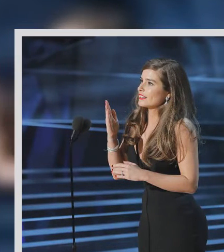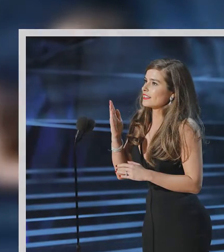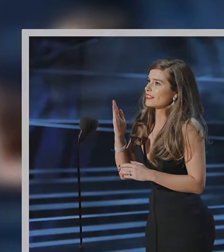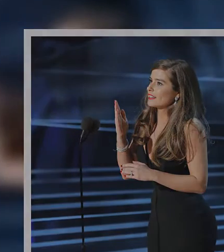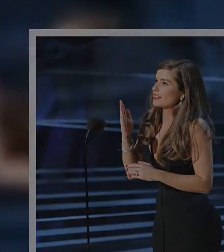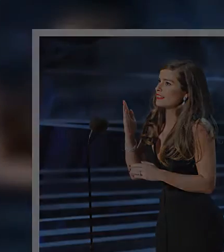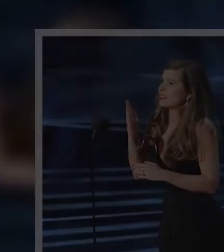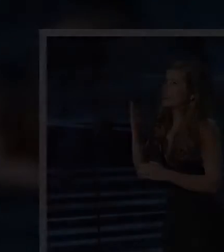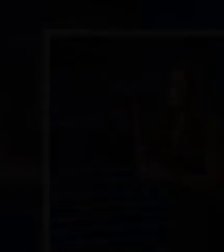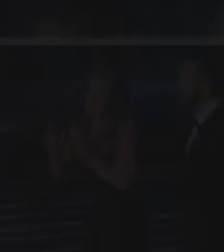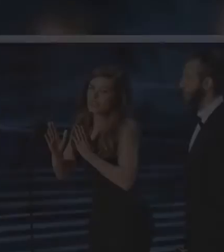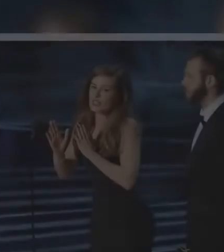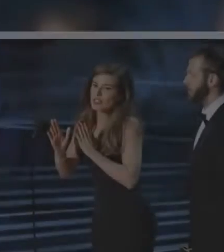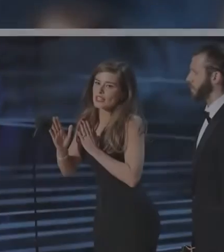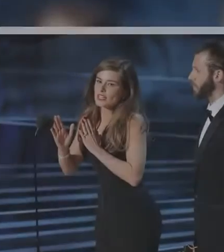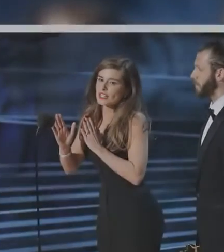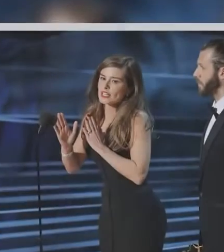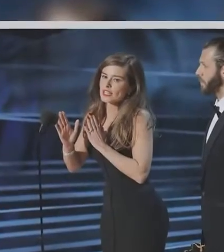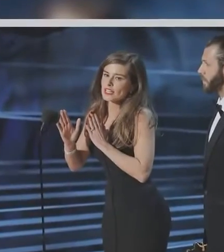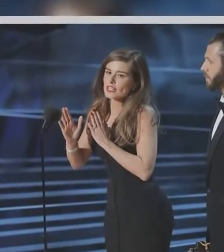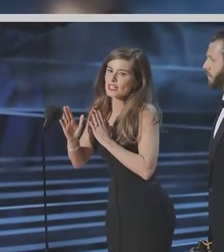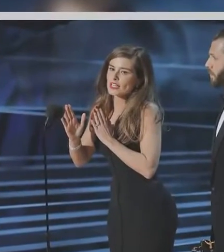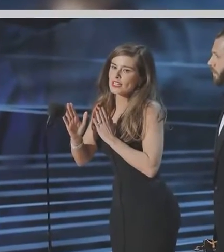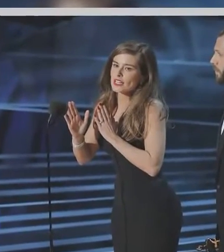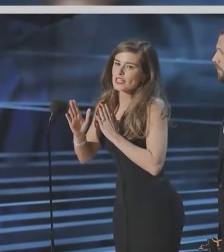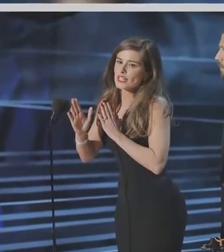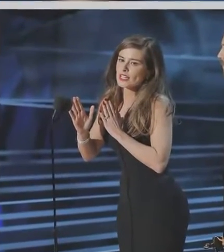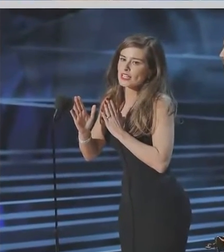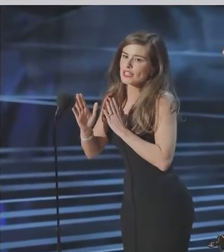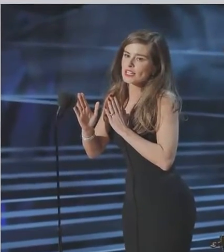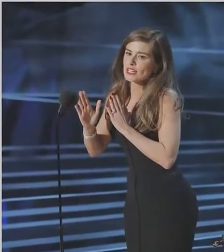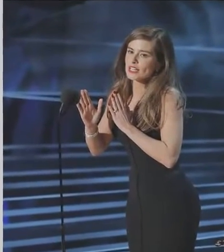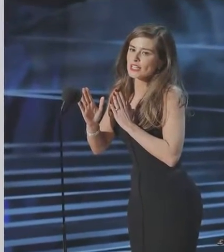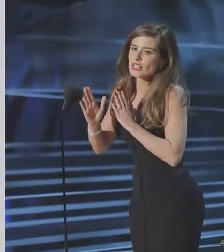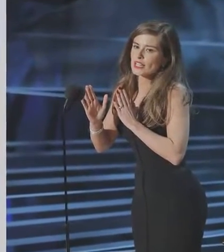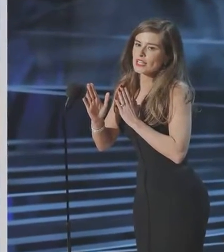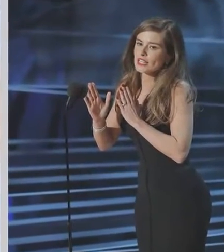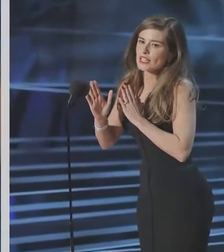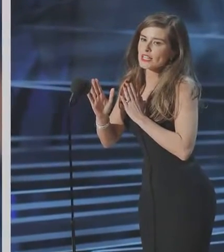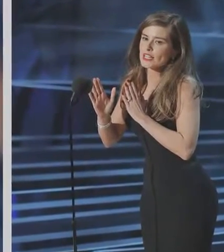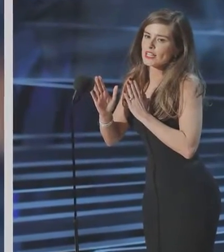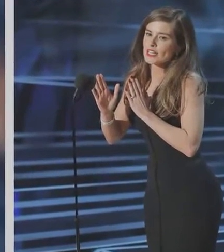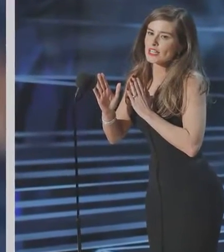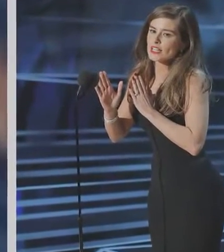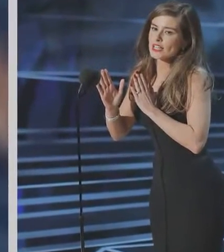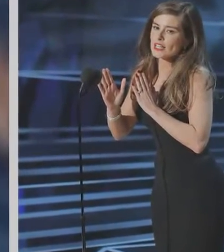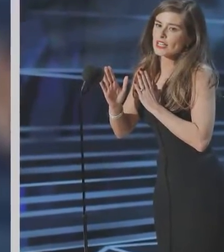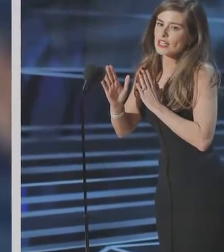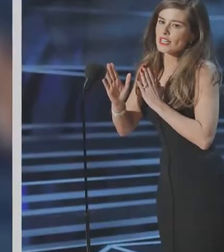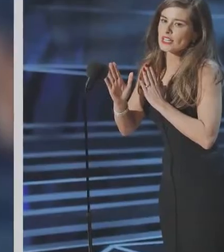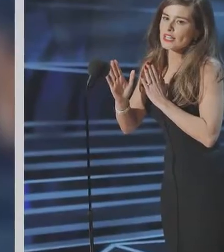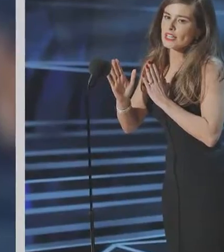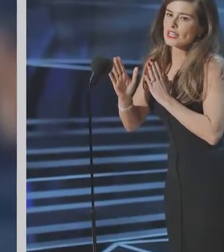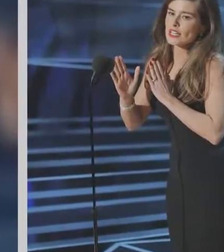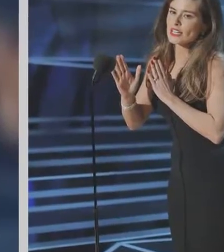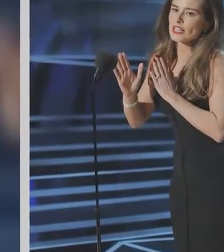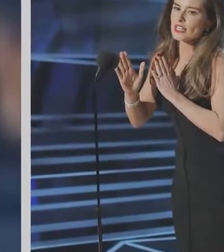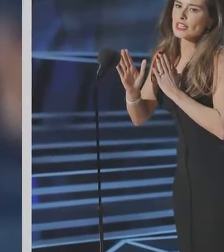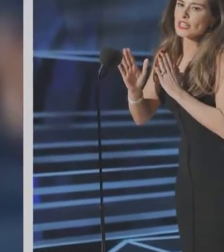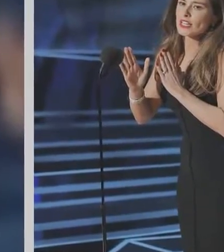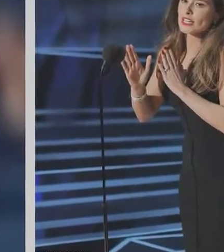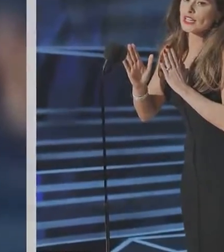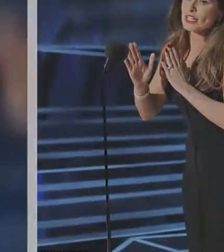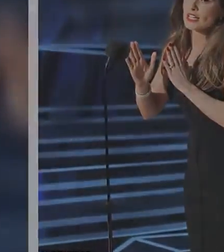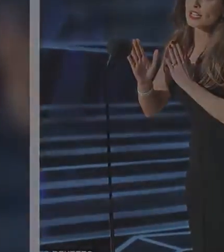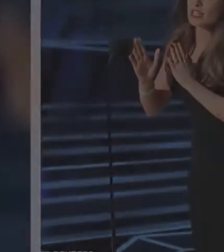Thank you for your inclusivity, one user said.at Jimmy Kimmel at Rachel Shunton deserves the jet ski. Impressive